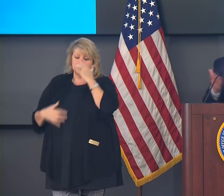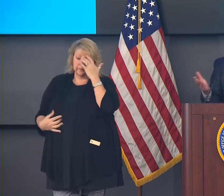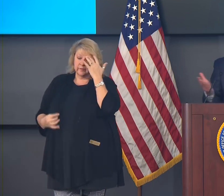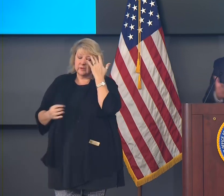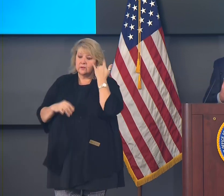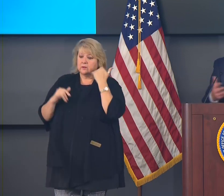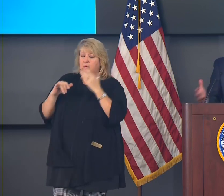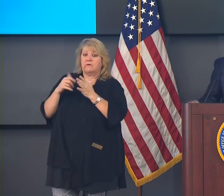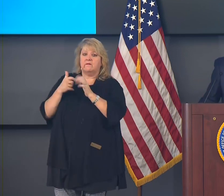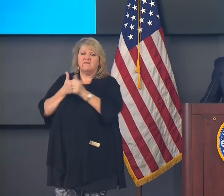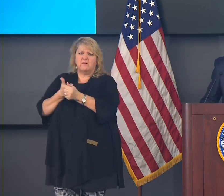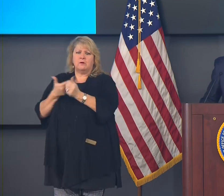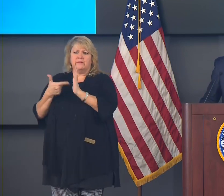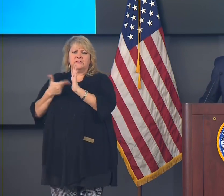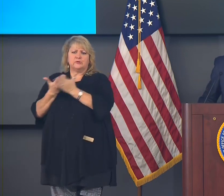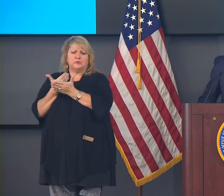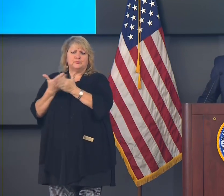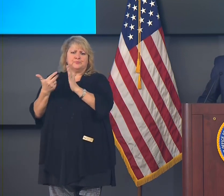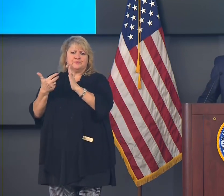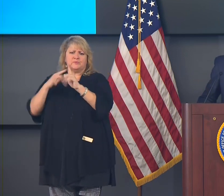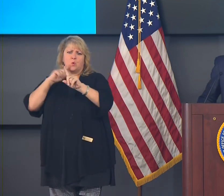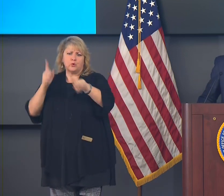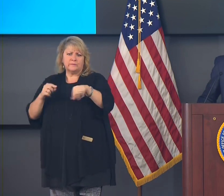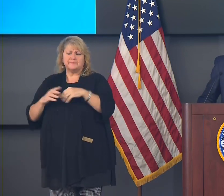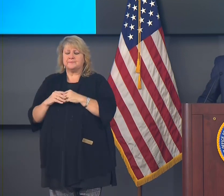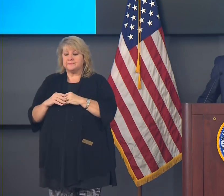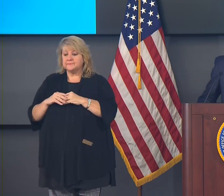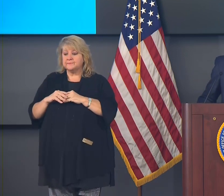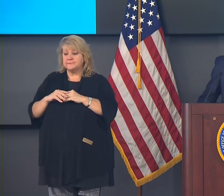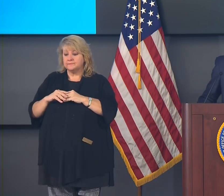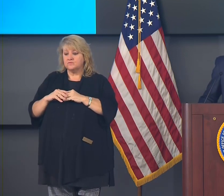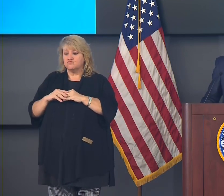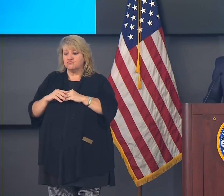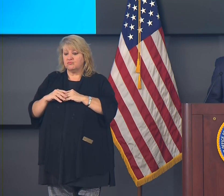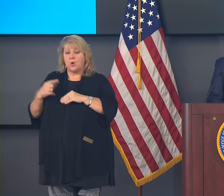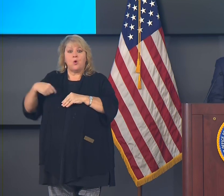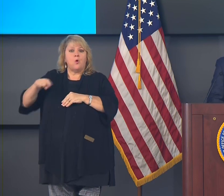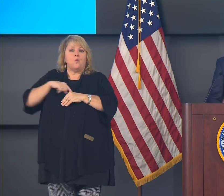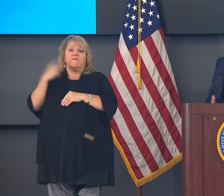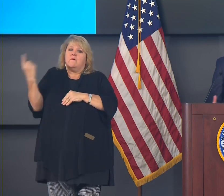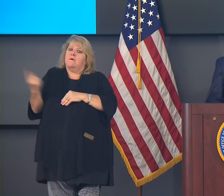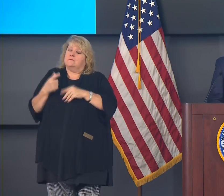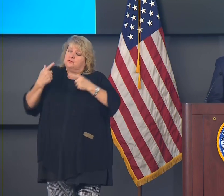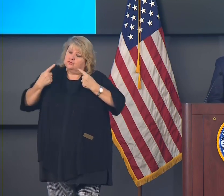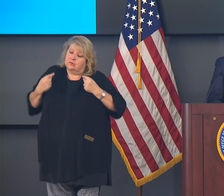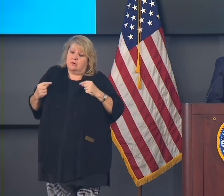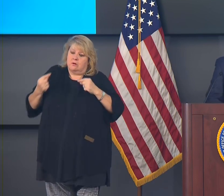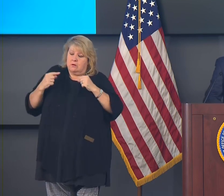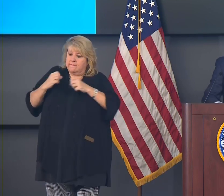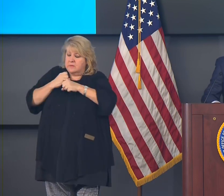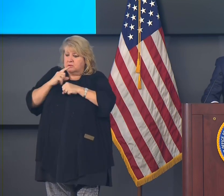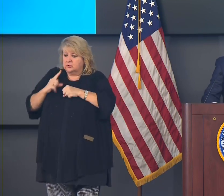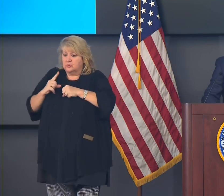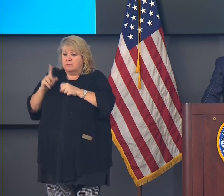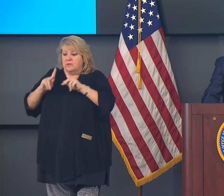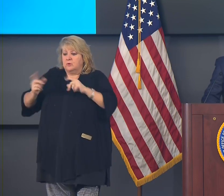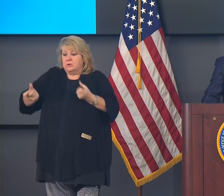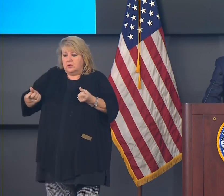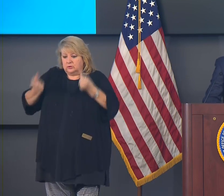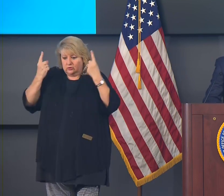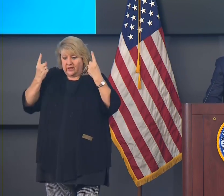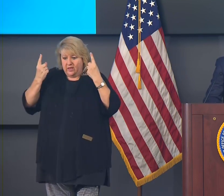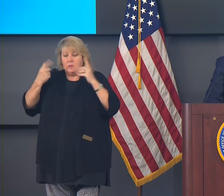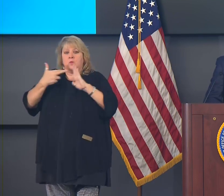one of the previous questions we got around enforcement. We have always been over backwards to try to make sure that individuals understand